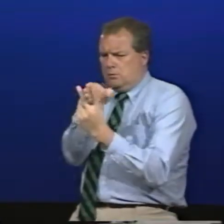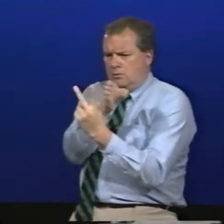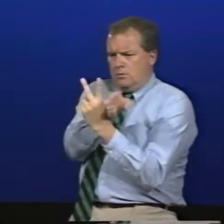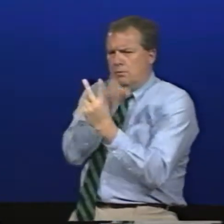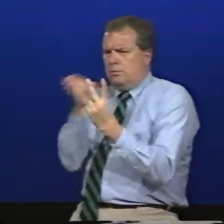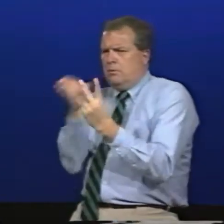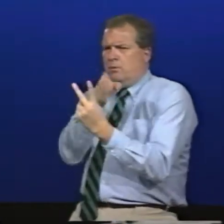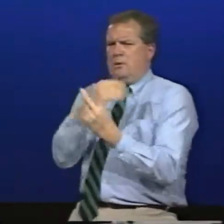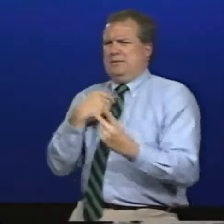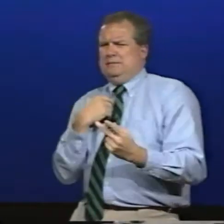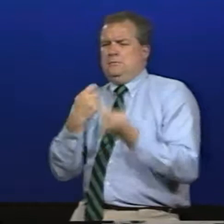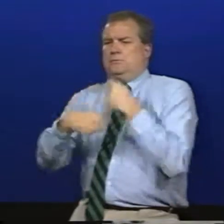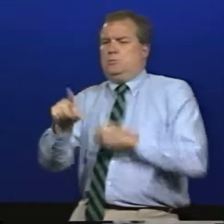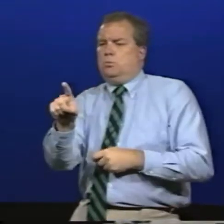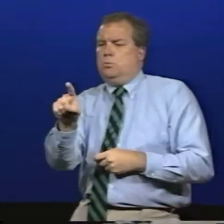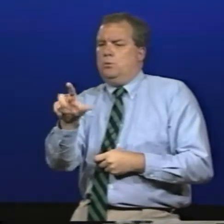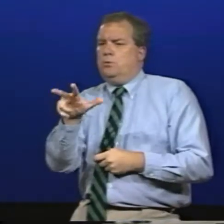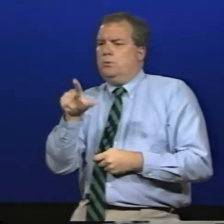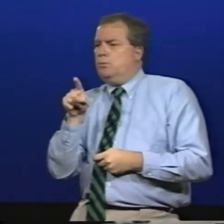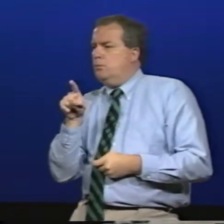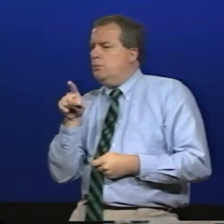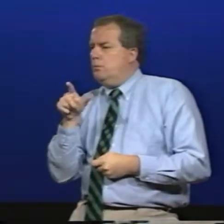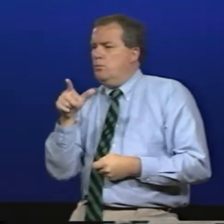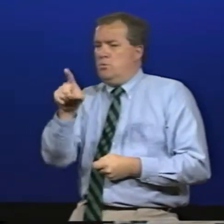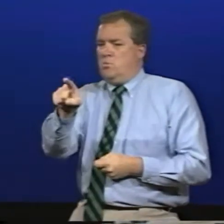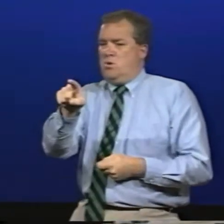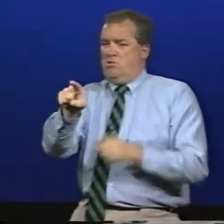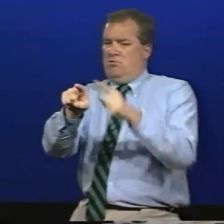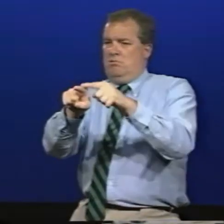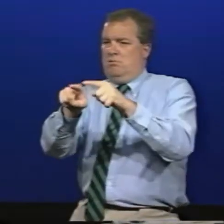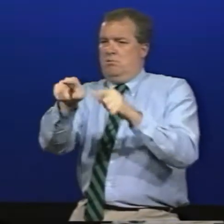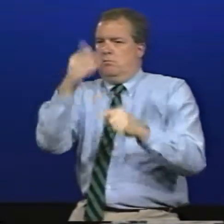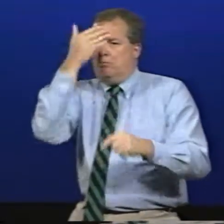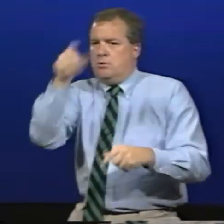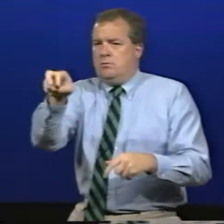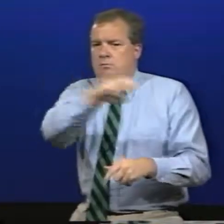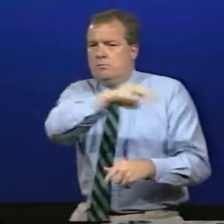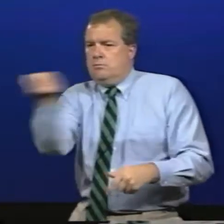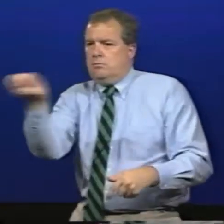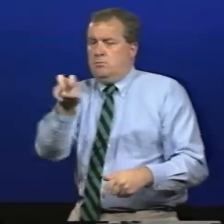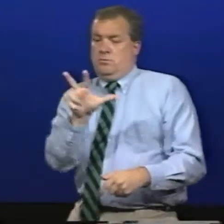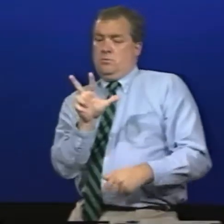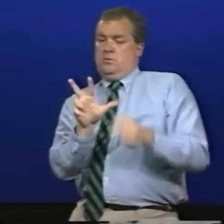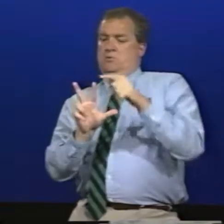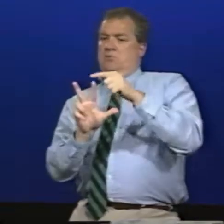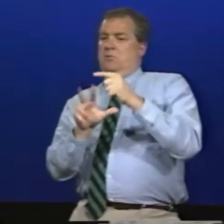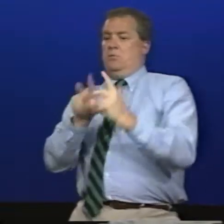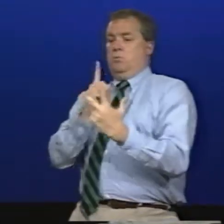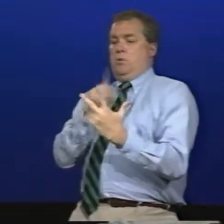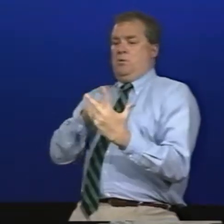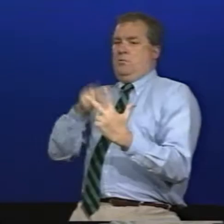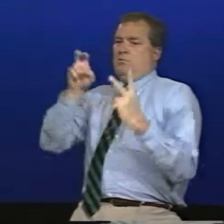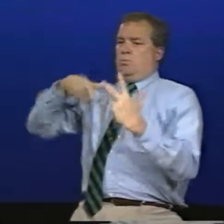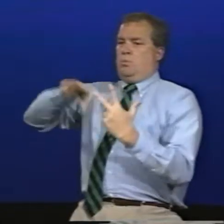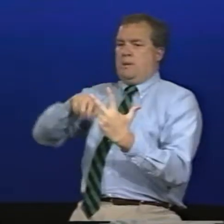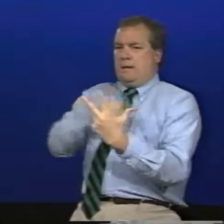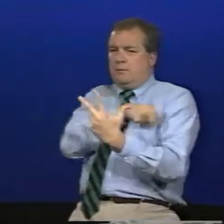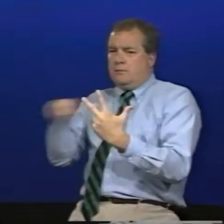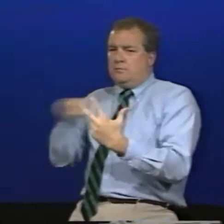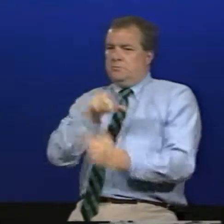guards and it may be better to set up a one three one and we have one